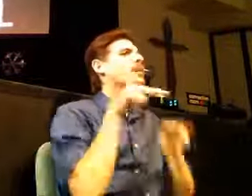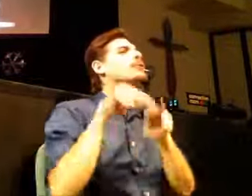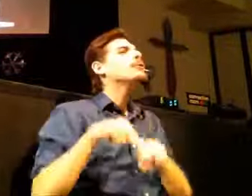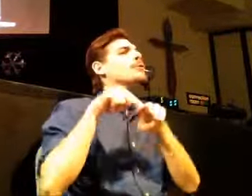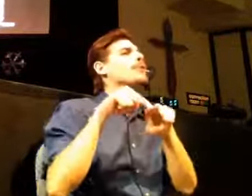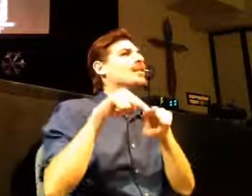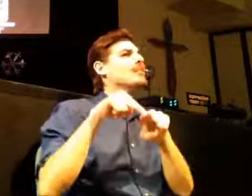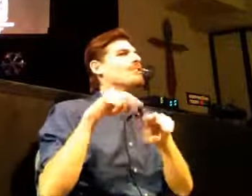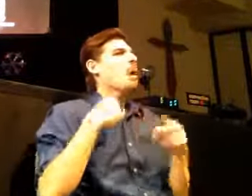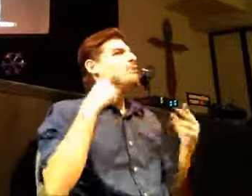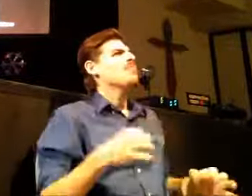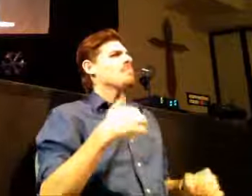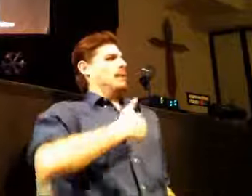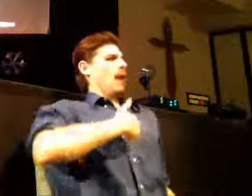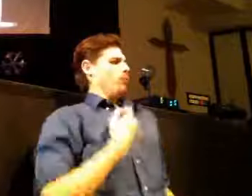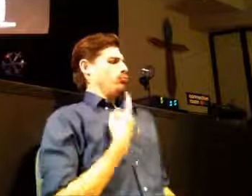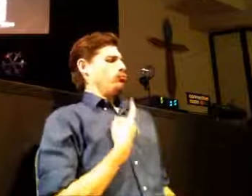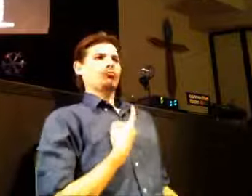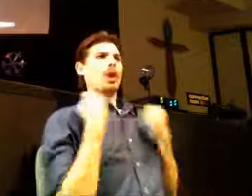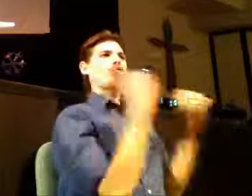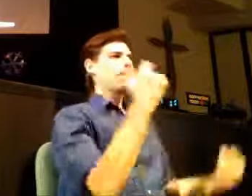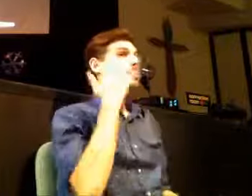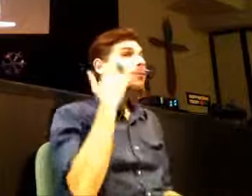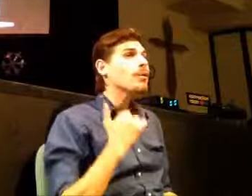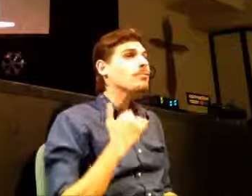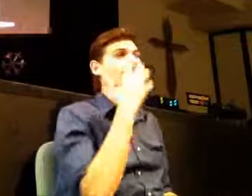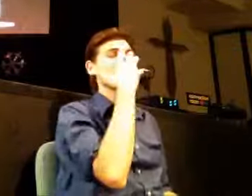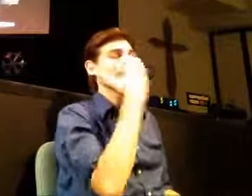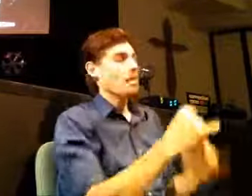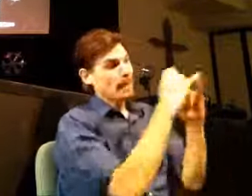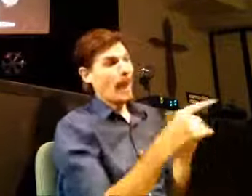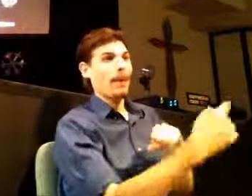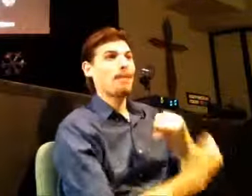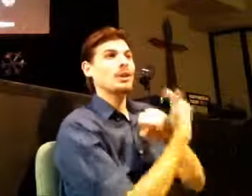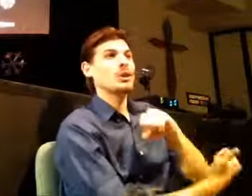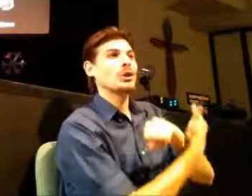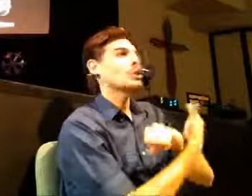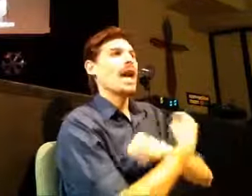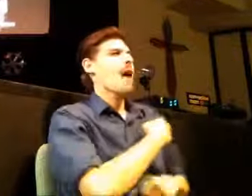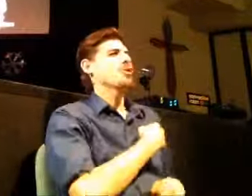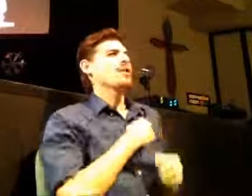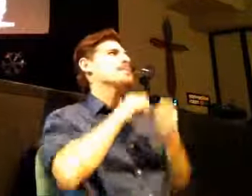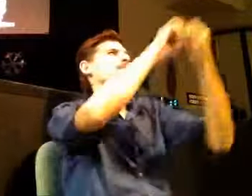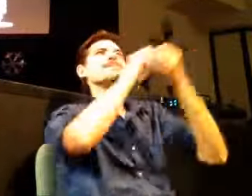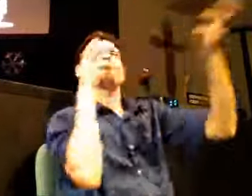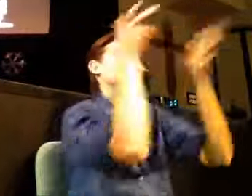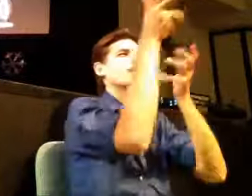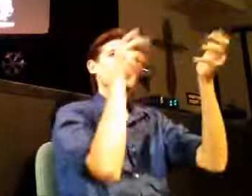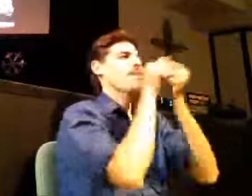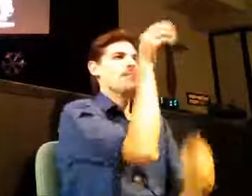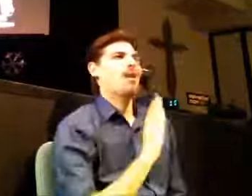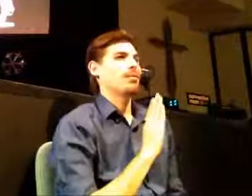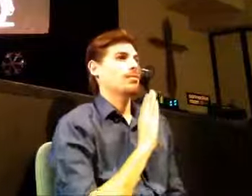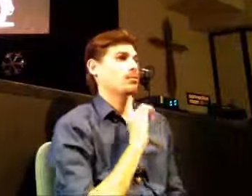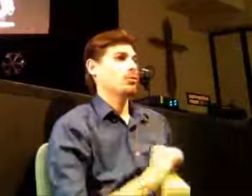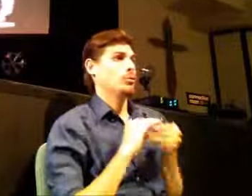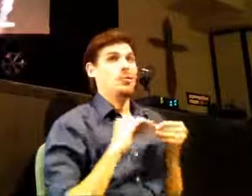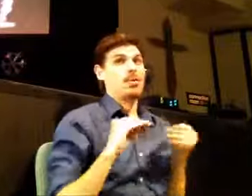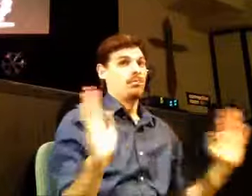surfing, and I said, I'm just going go by myself, all by myself. I drive over to California, I sleep on the beach, I camp out on the beach, and I'm going to wrestle this thing down with God. And I remember it was kind interesting, and I was actually in Scripture. I was out surfing one morning